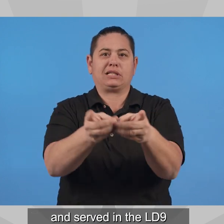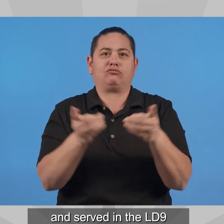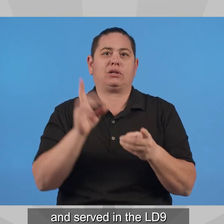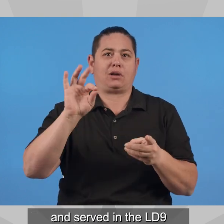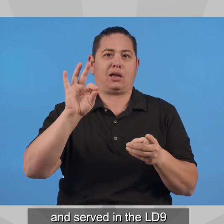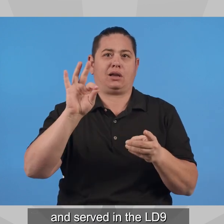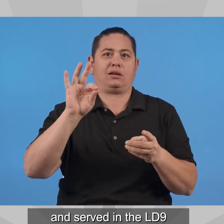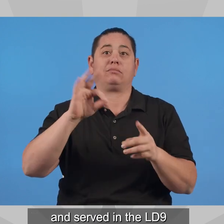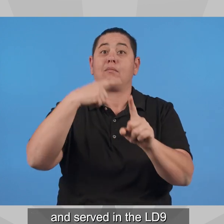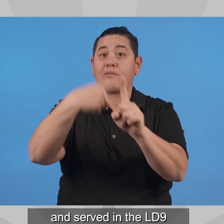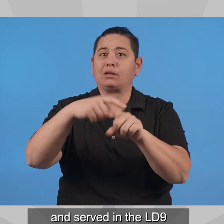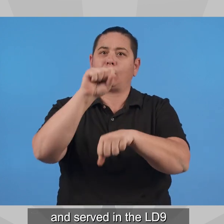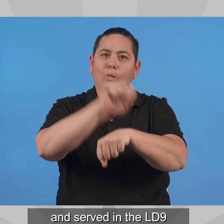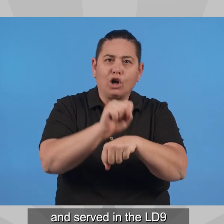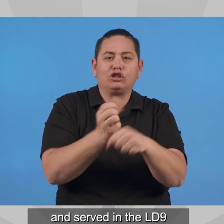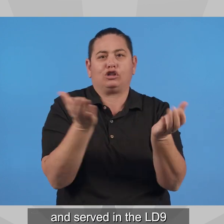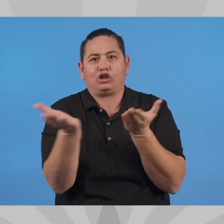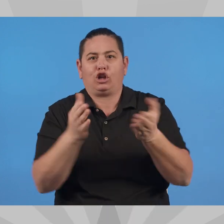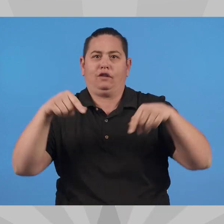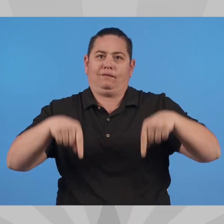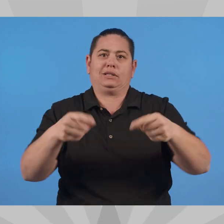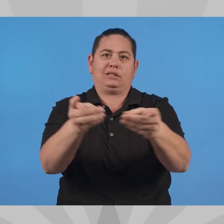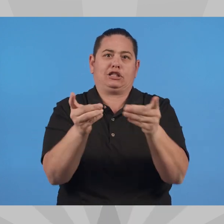LD9 community for over a century.